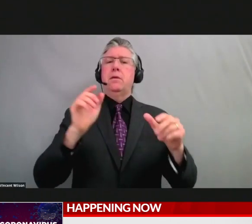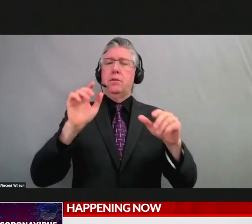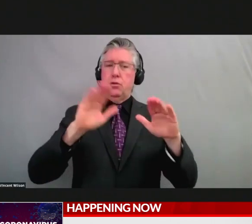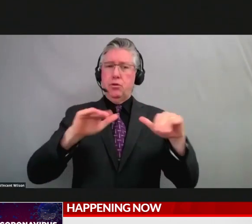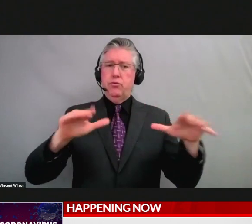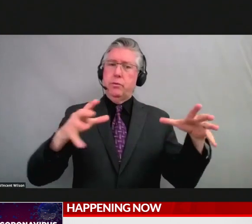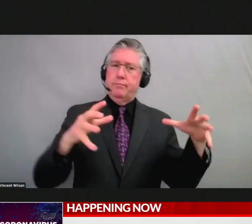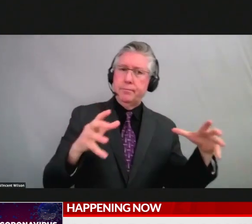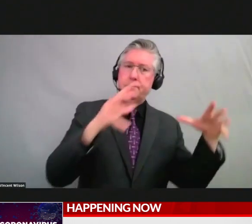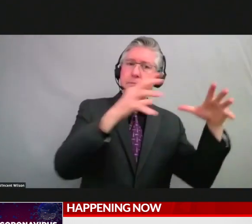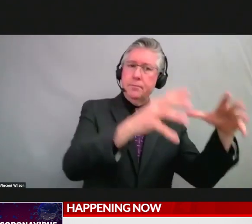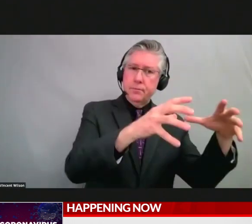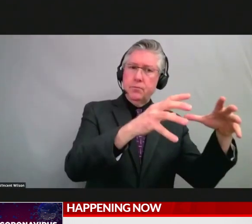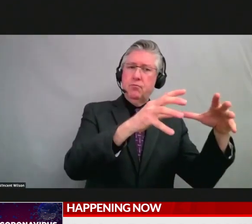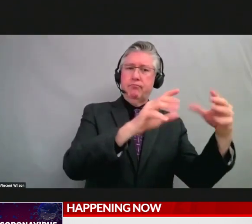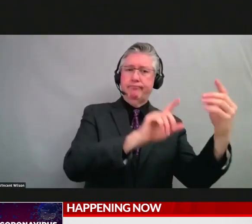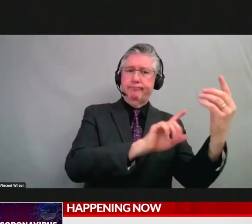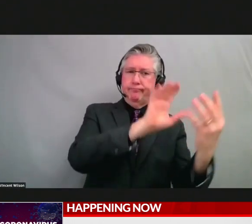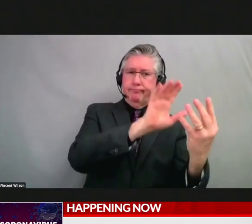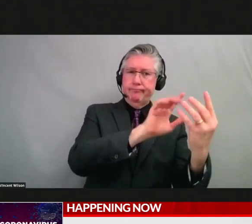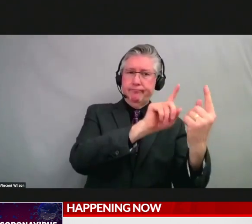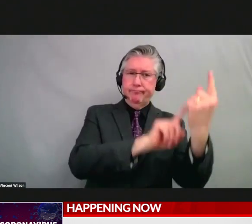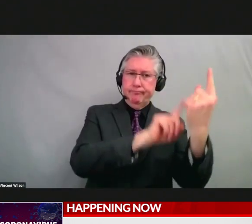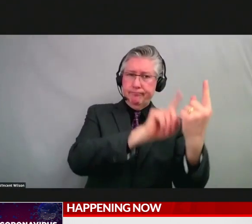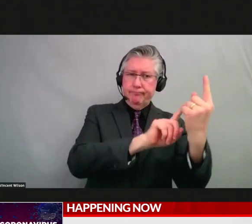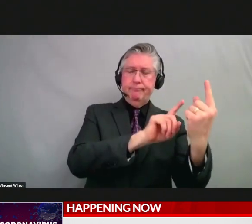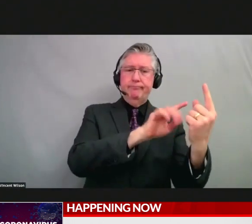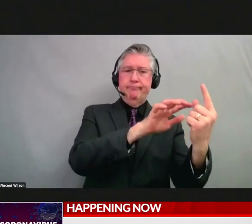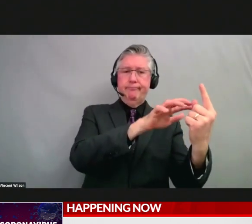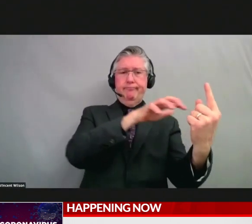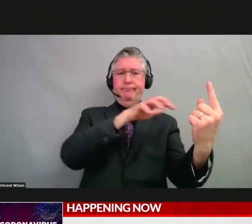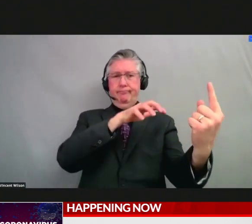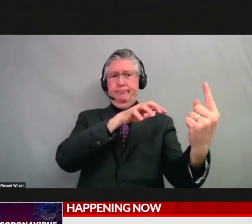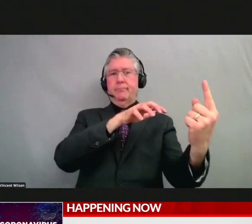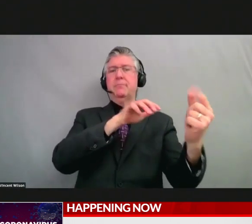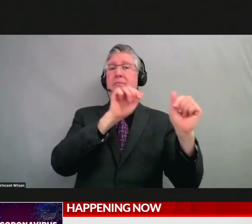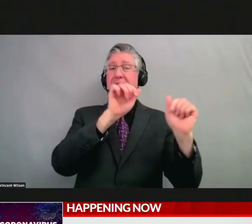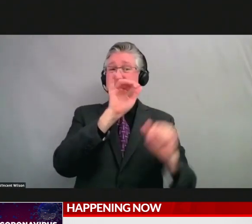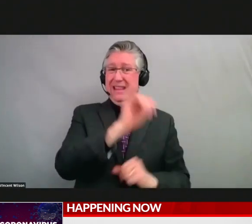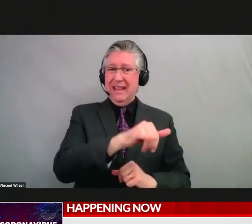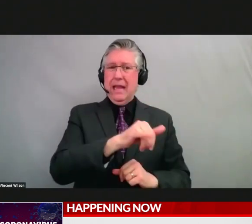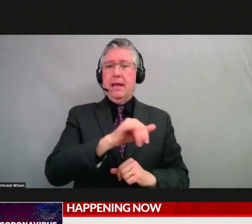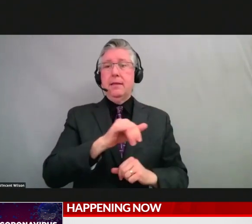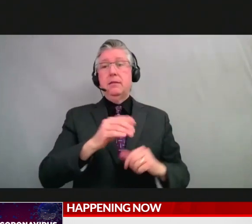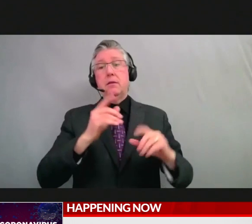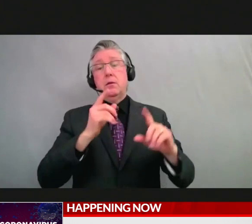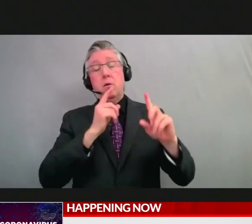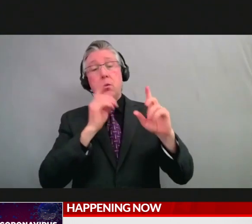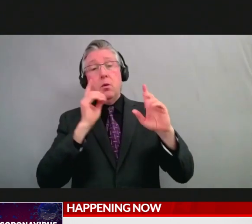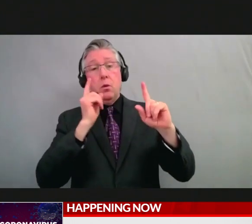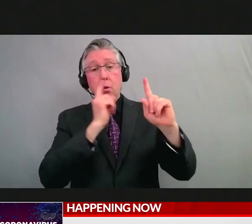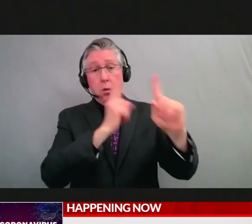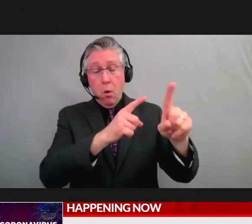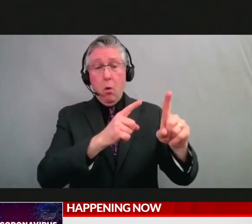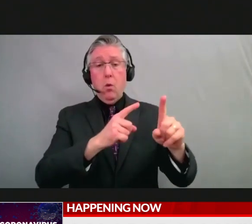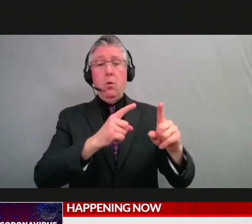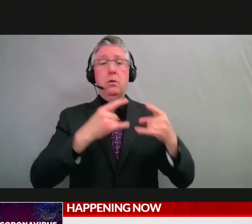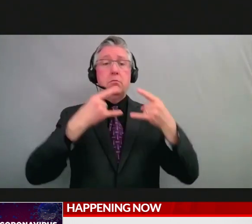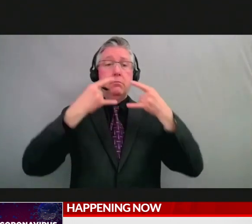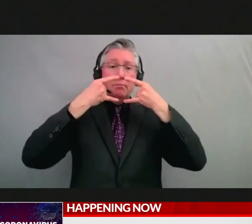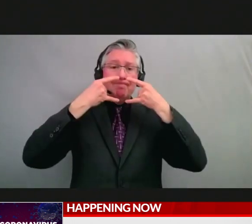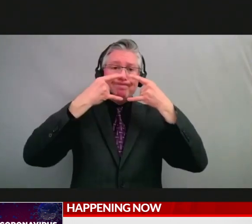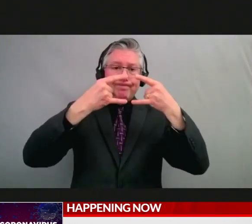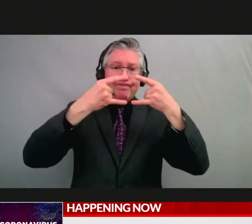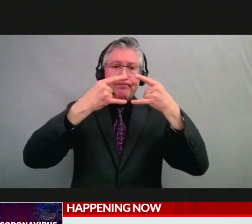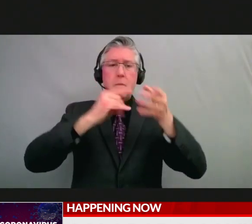And so, you know, moving towards a place where, you know, masks are not mandated, where